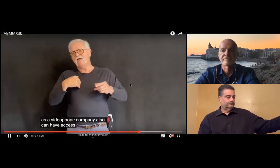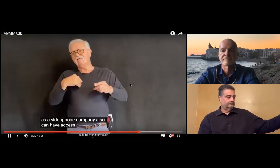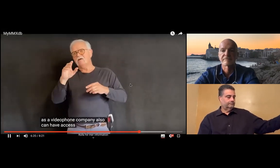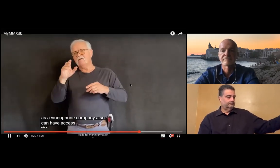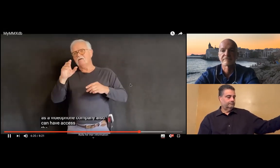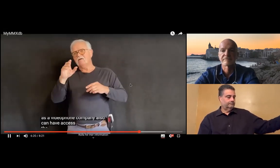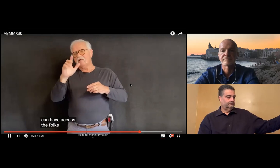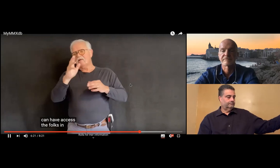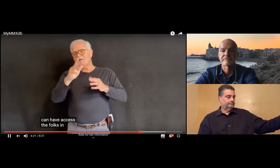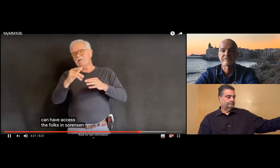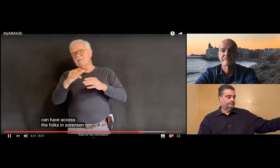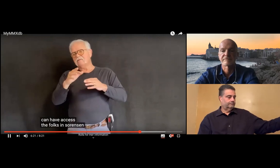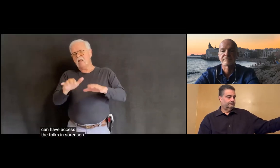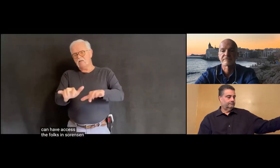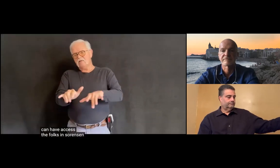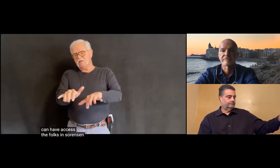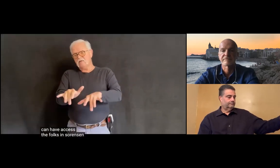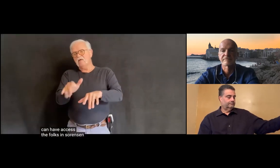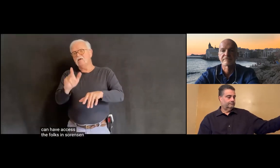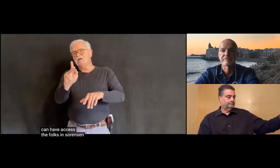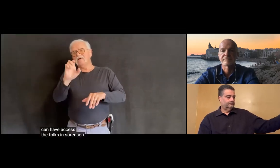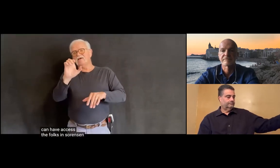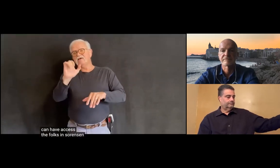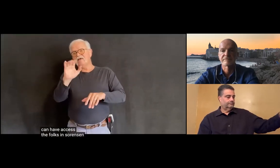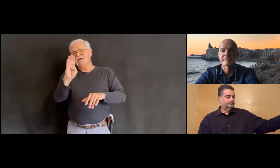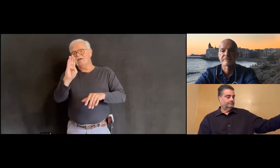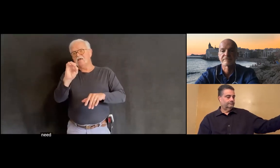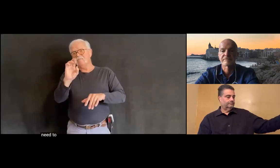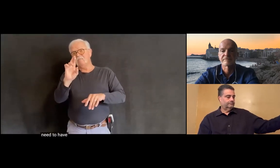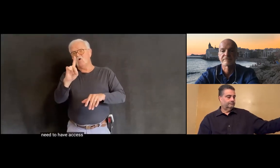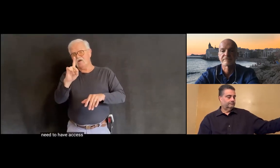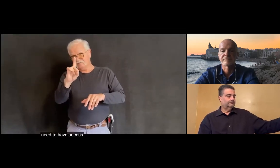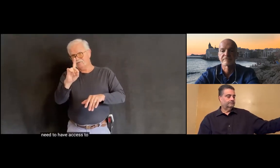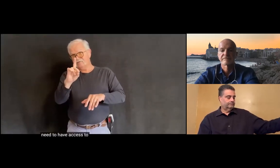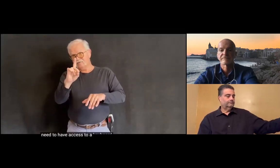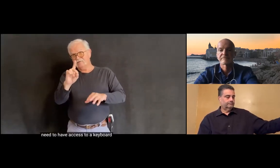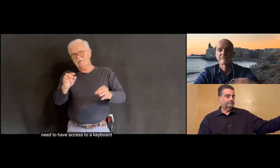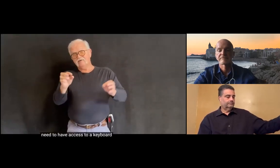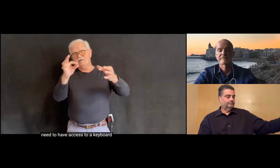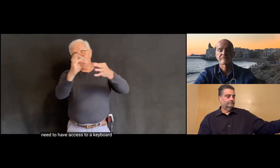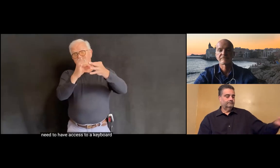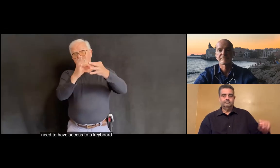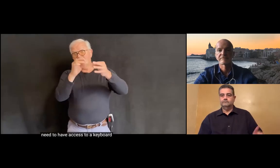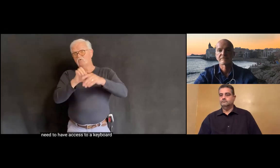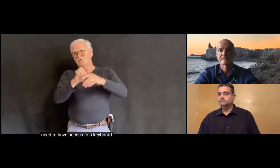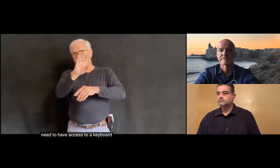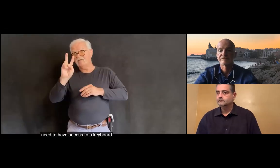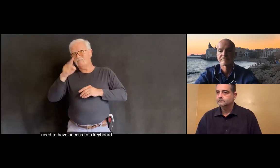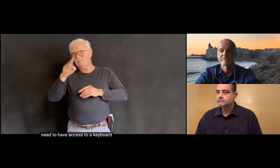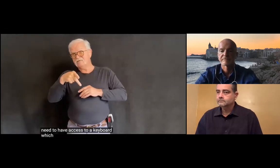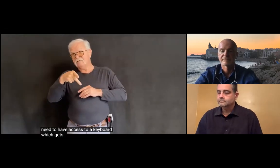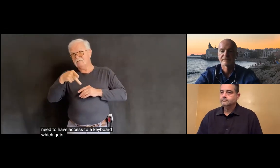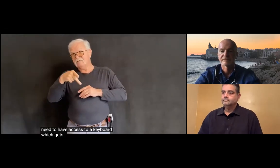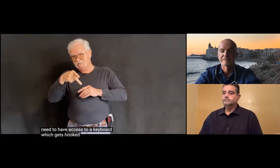The folks in Sorenson need to have access to the keyboards, which